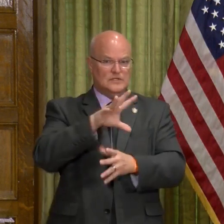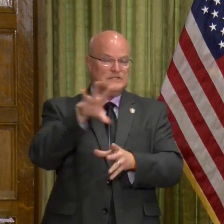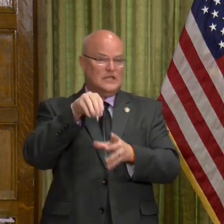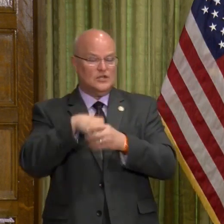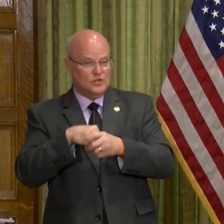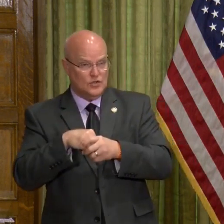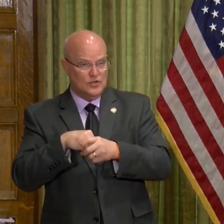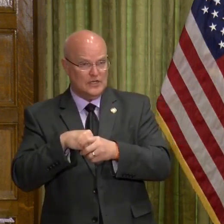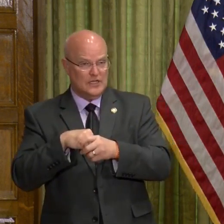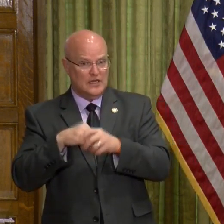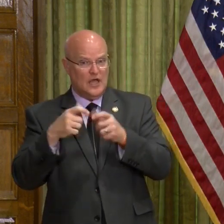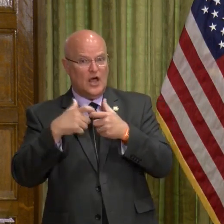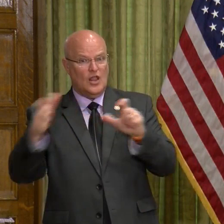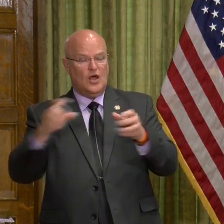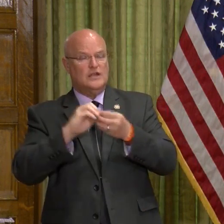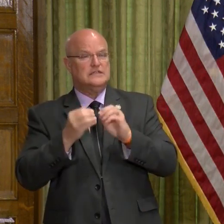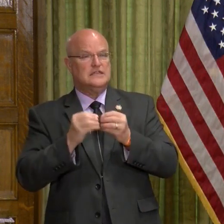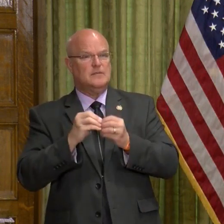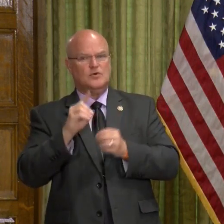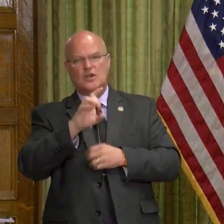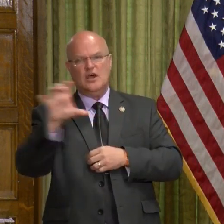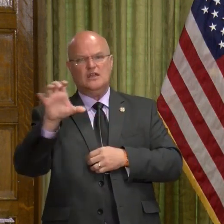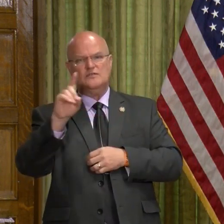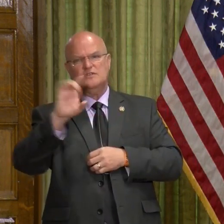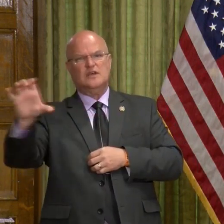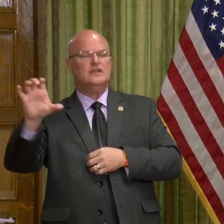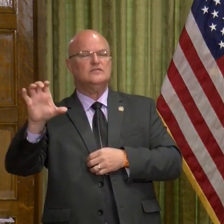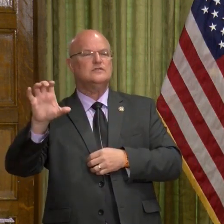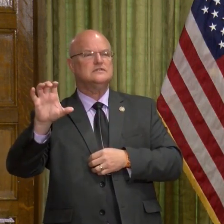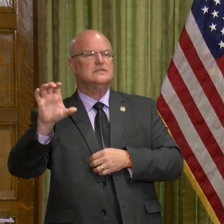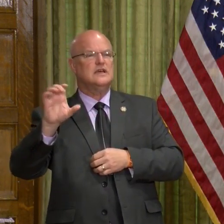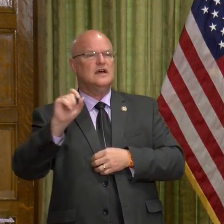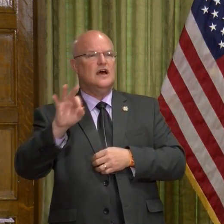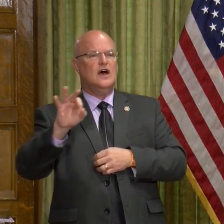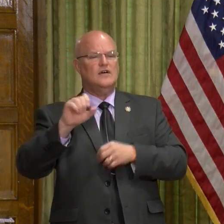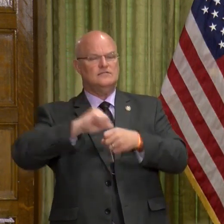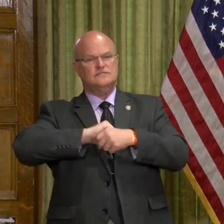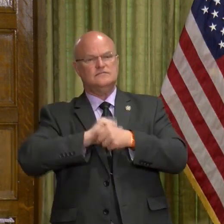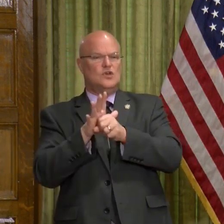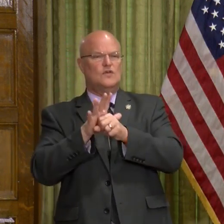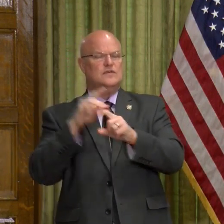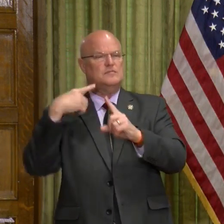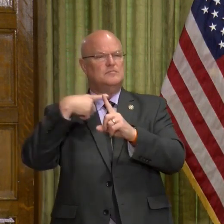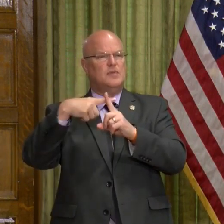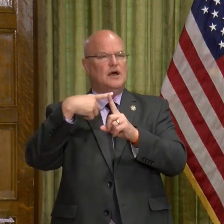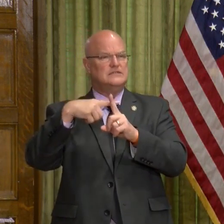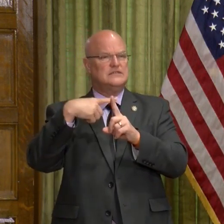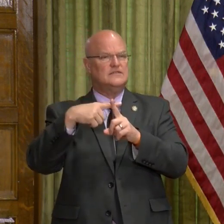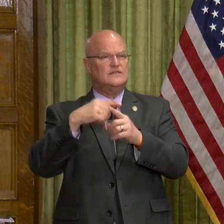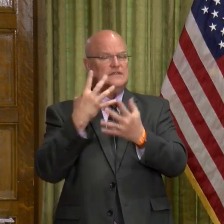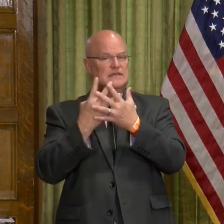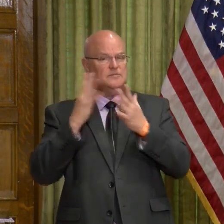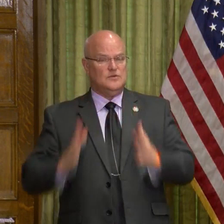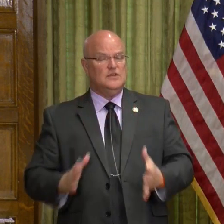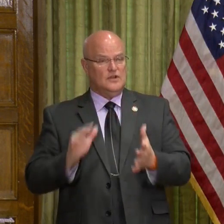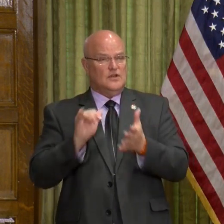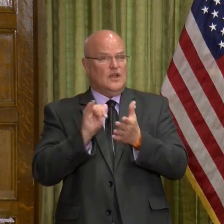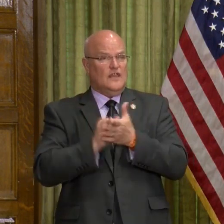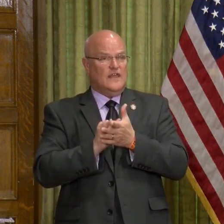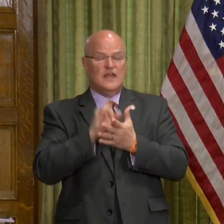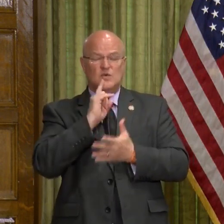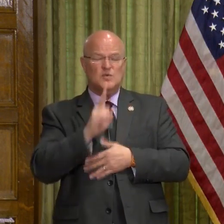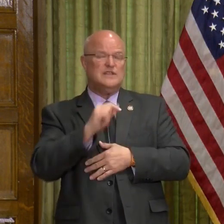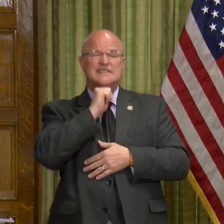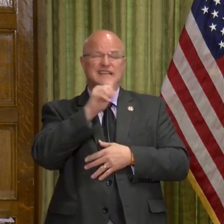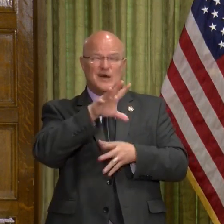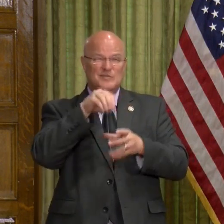a large number, hundreds and hundreds, of COVID-positive inmates that is